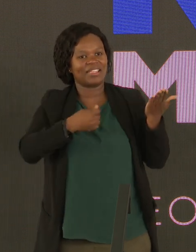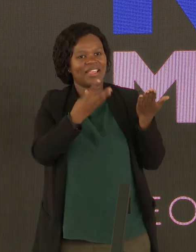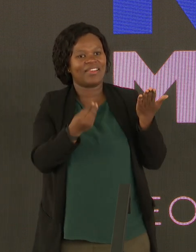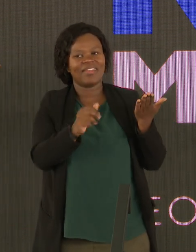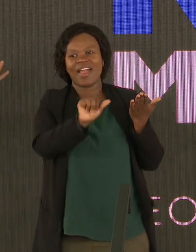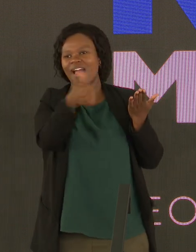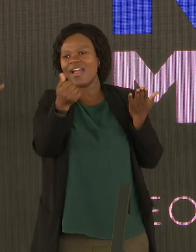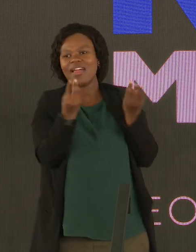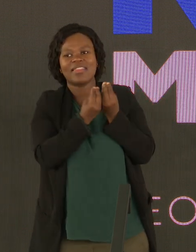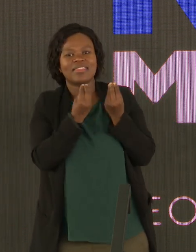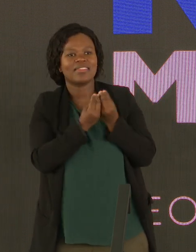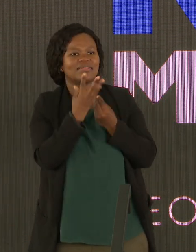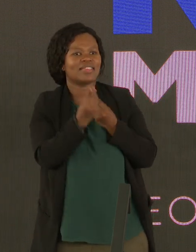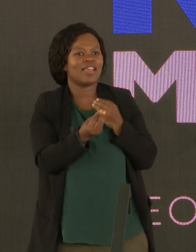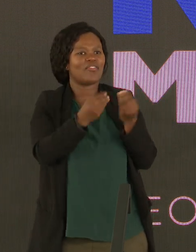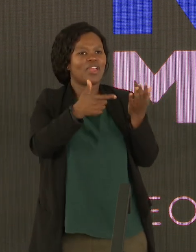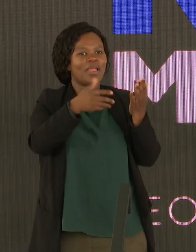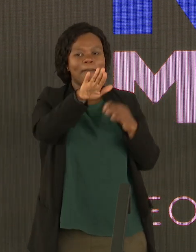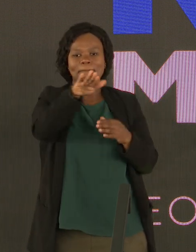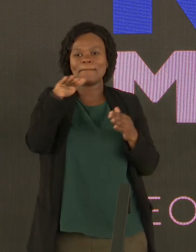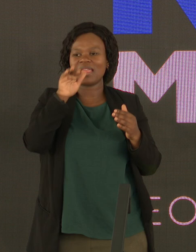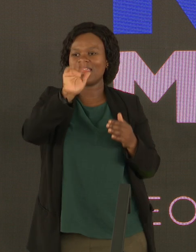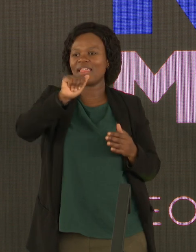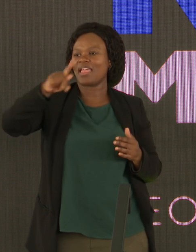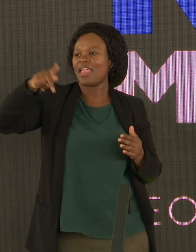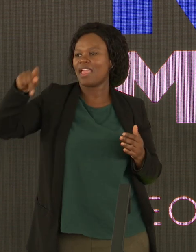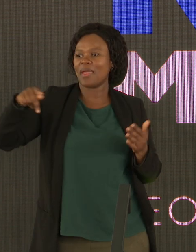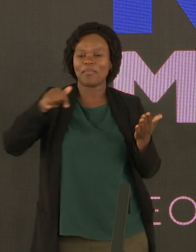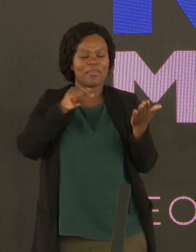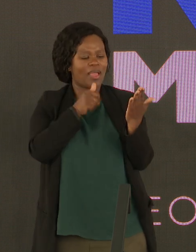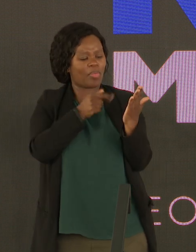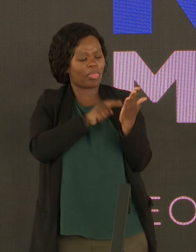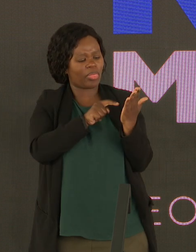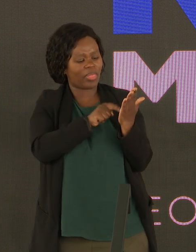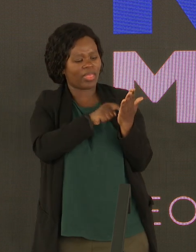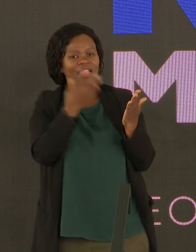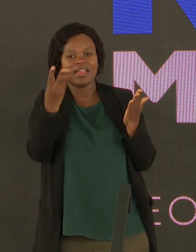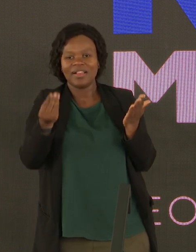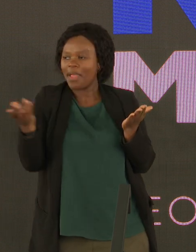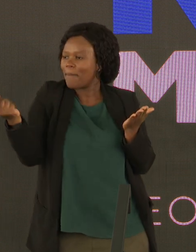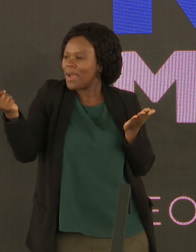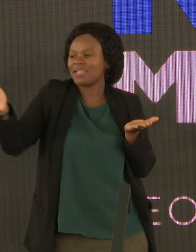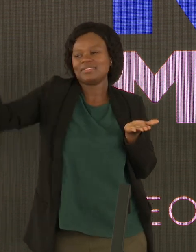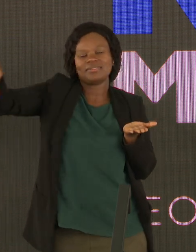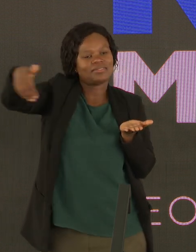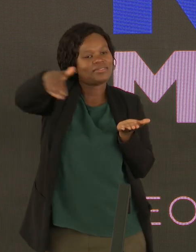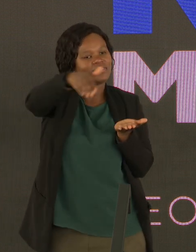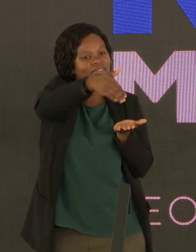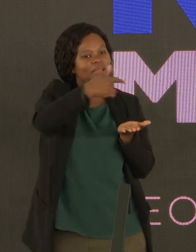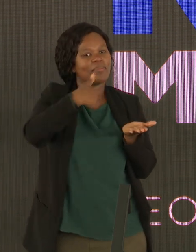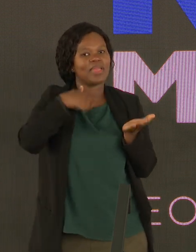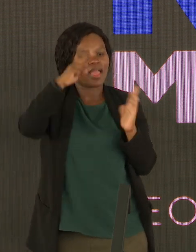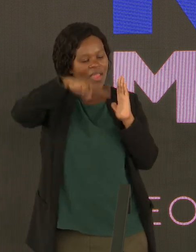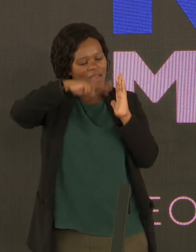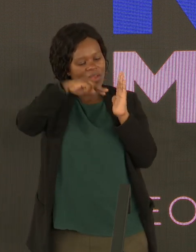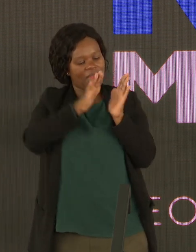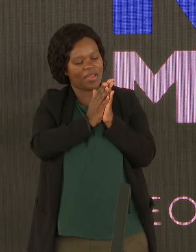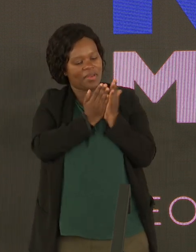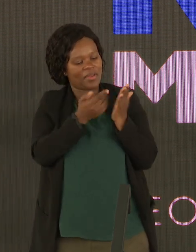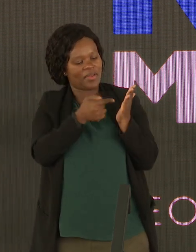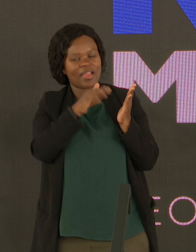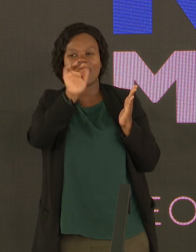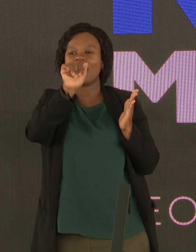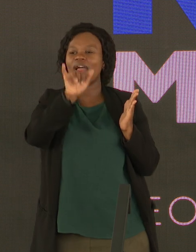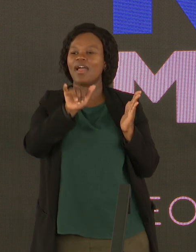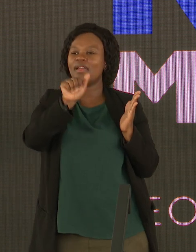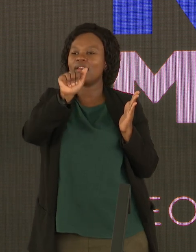other things that you do through banking apps, those things generate revenues for financial services. And in fact, I was reading a book by Ayabongagdaw.